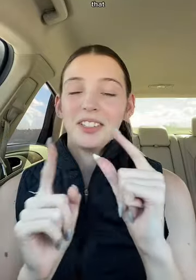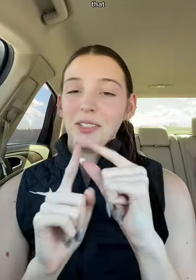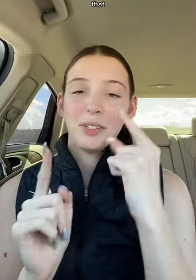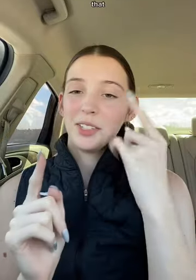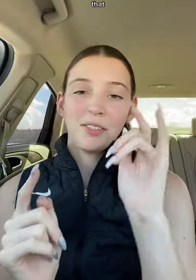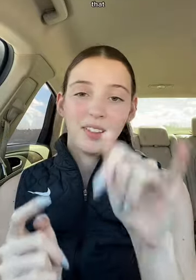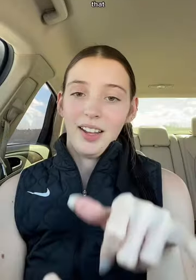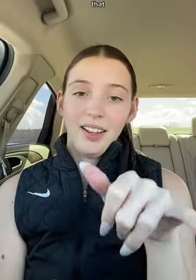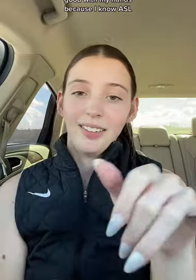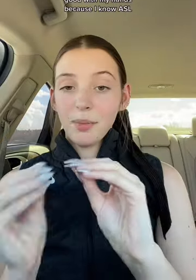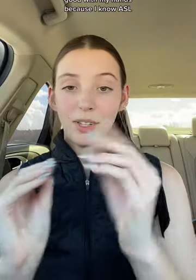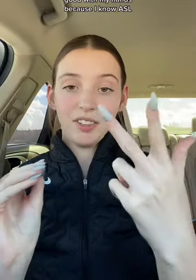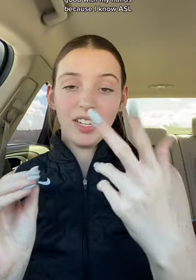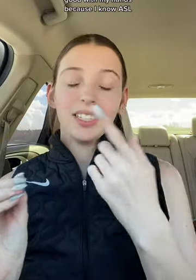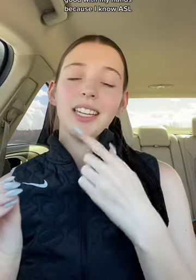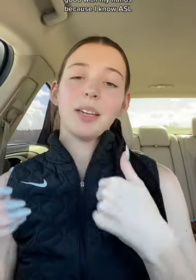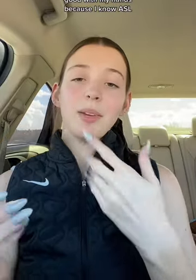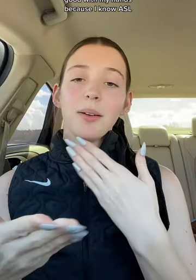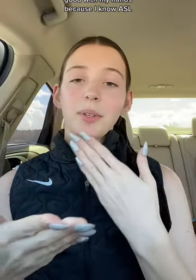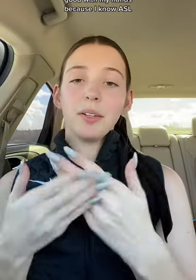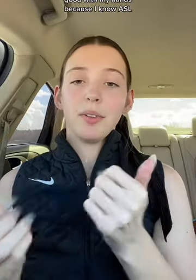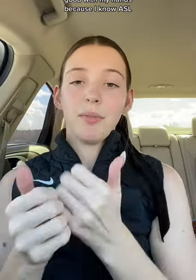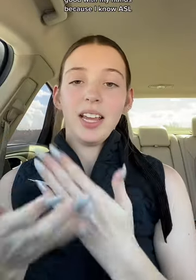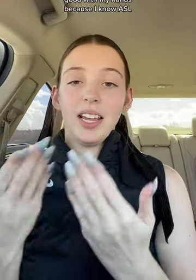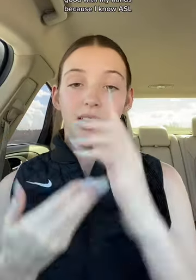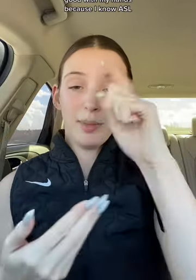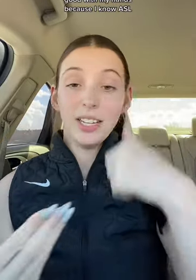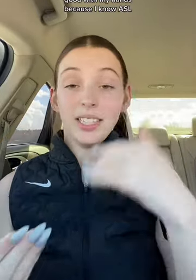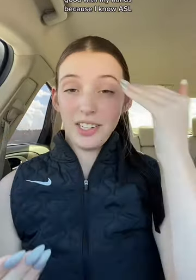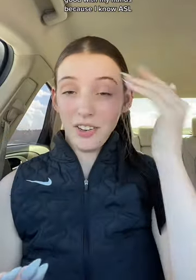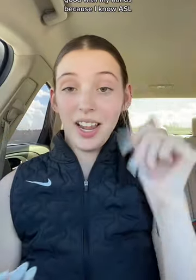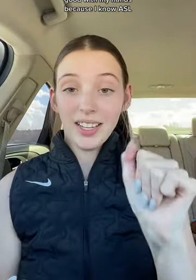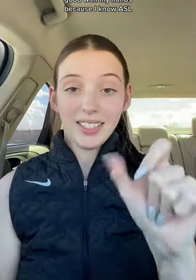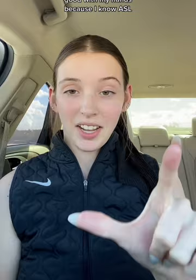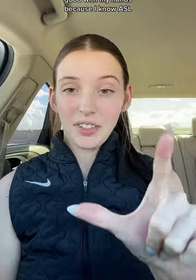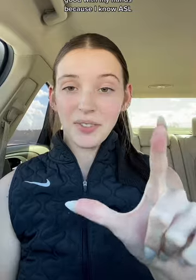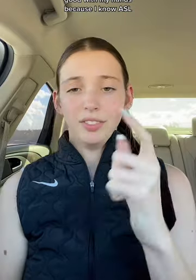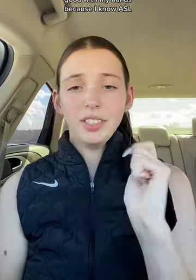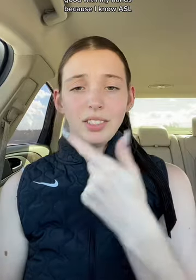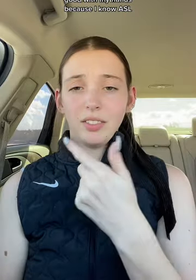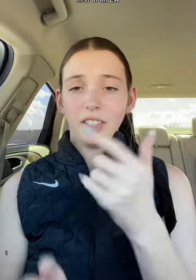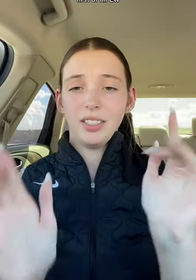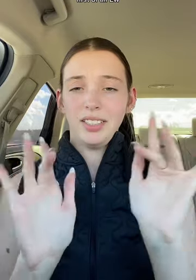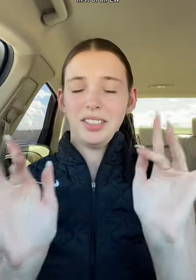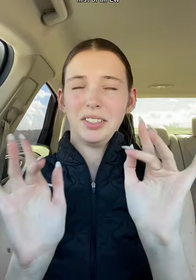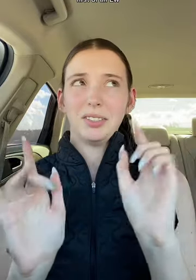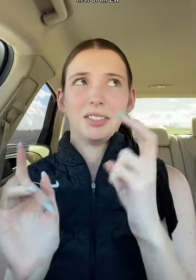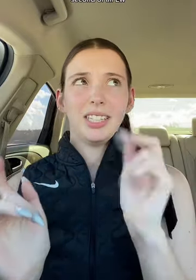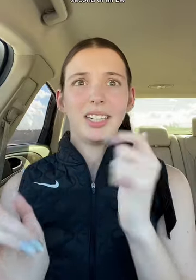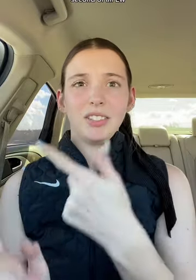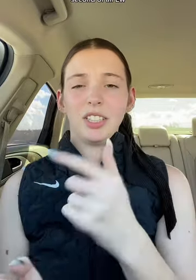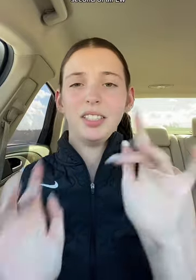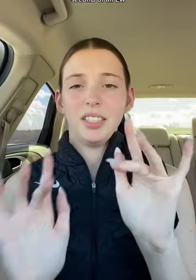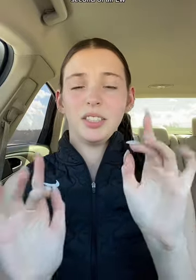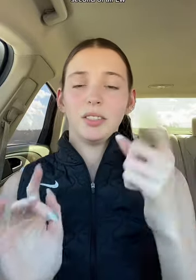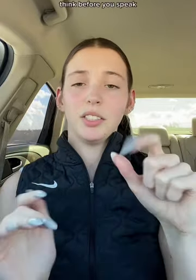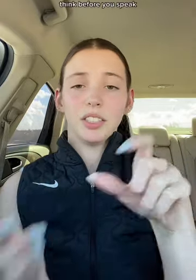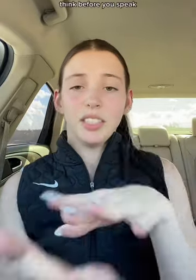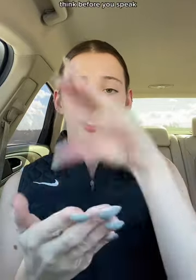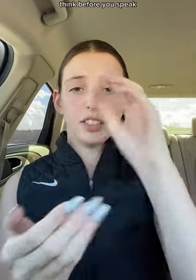no words for that. Number three, telling me I'm good with my hands because I know ASL. First of all, ew. Second of all, ew. Y'all need to learn